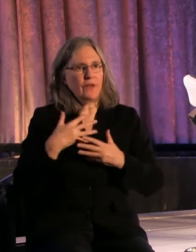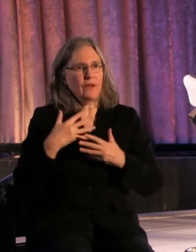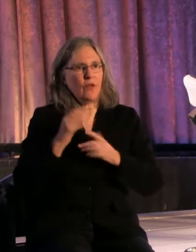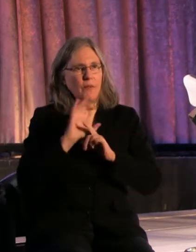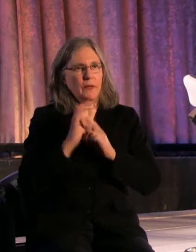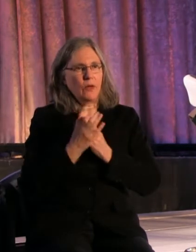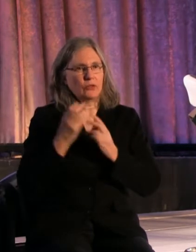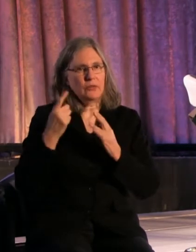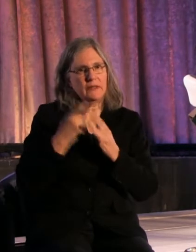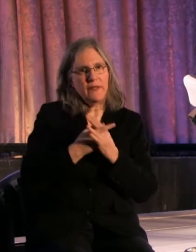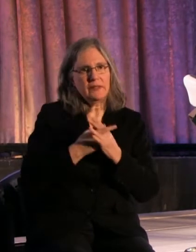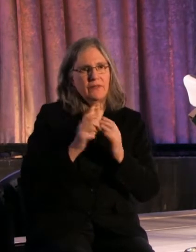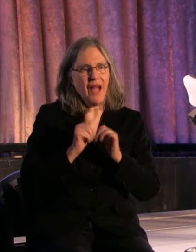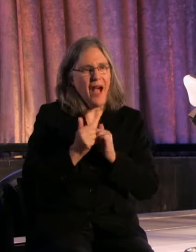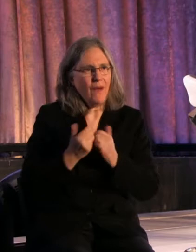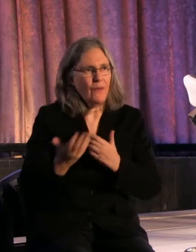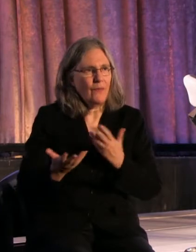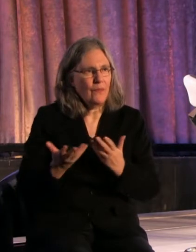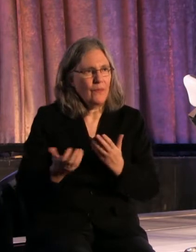offensive?